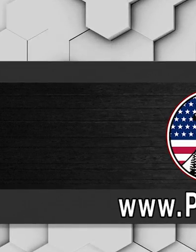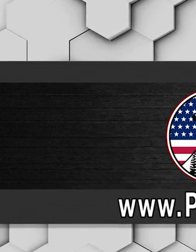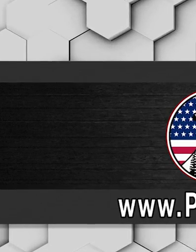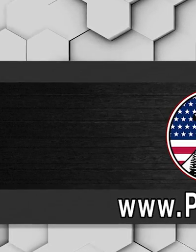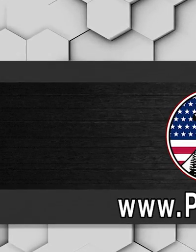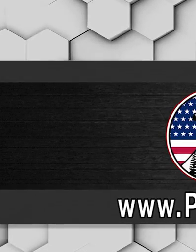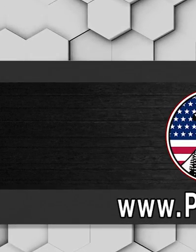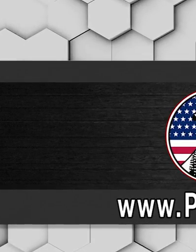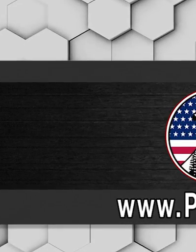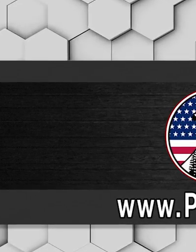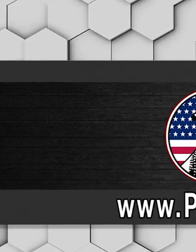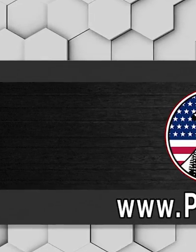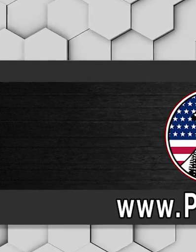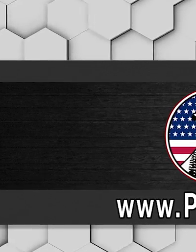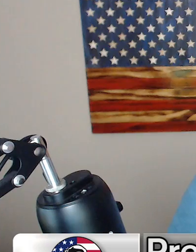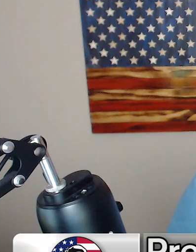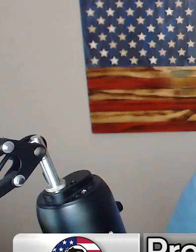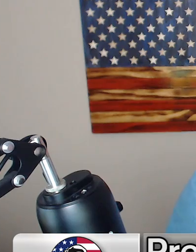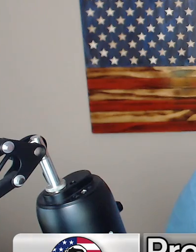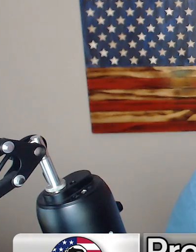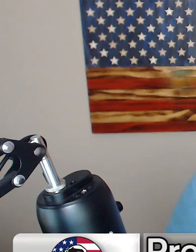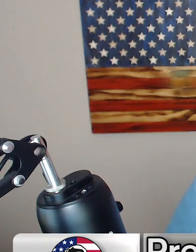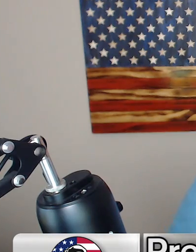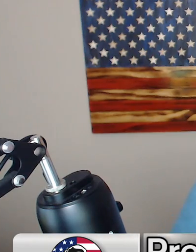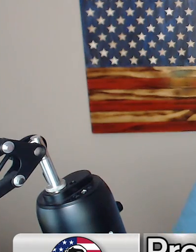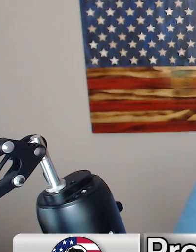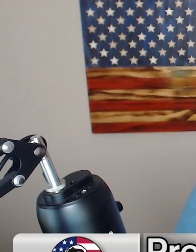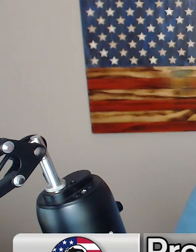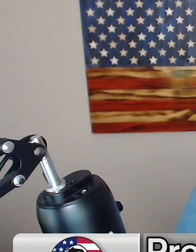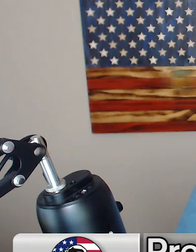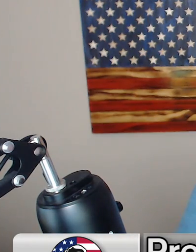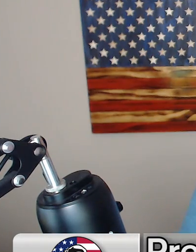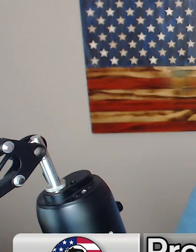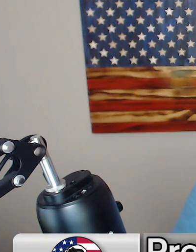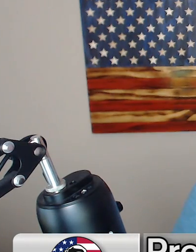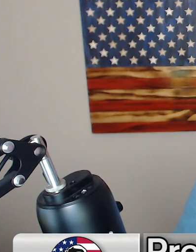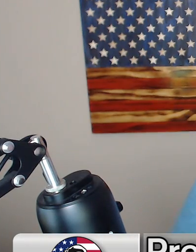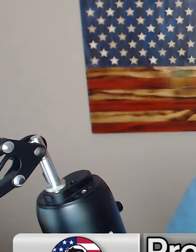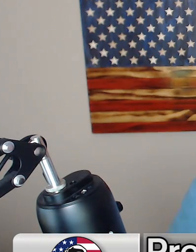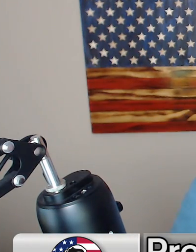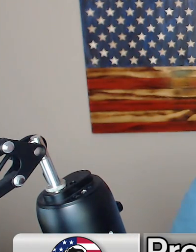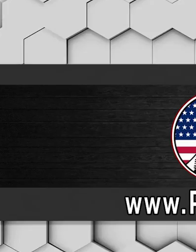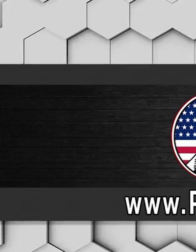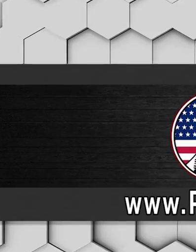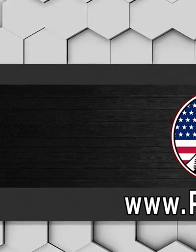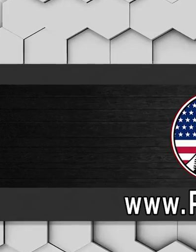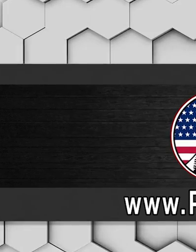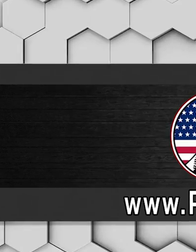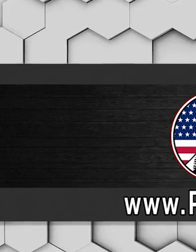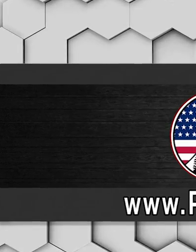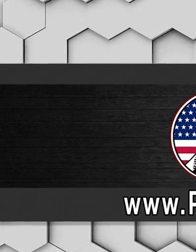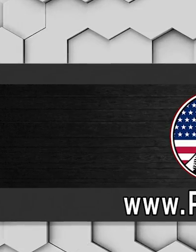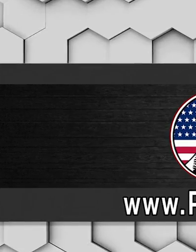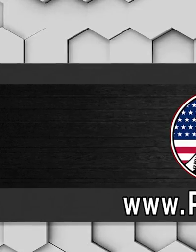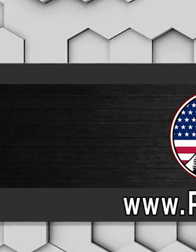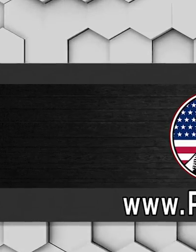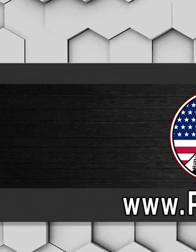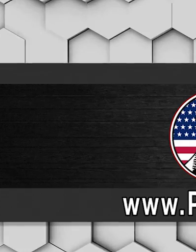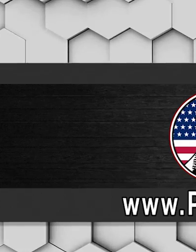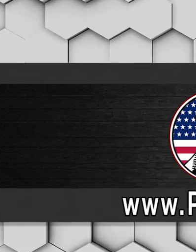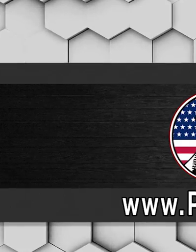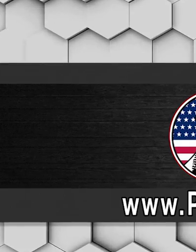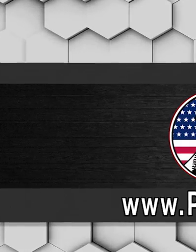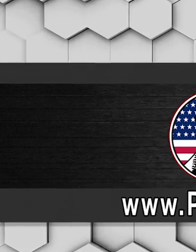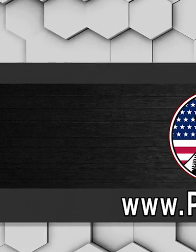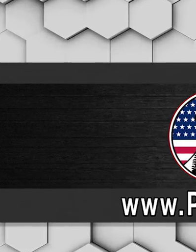nutritious meals the whole family will love. My Patriot Supply makes it easy to be prepared at all times. And saving $100 off a